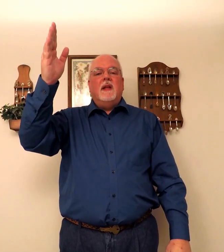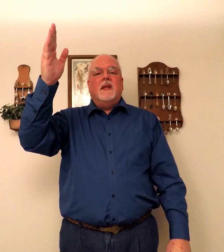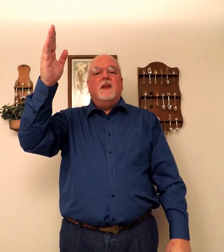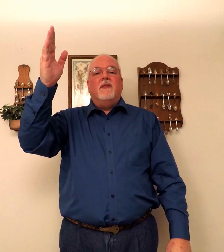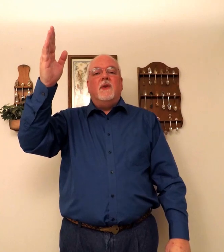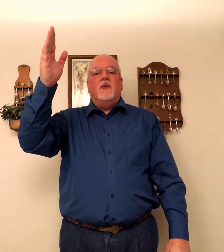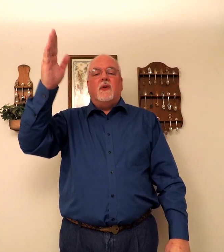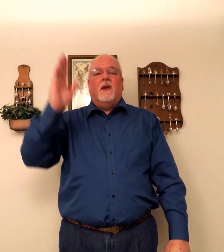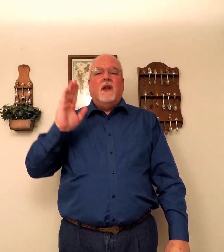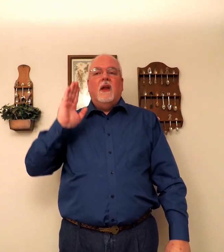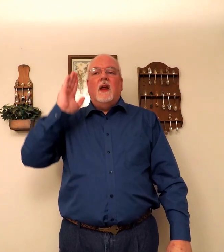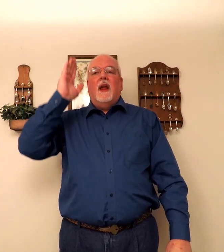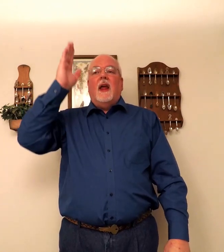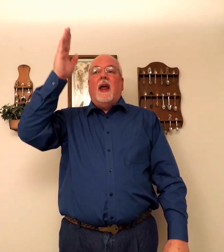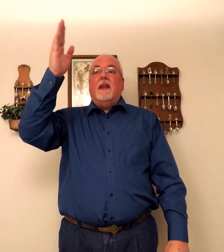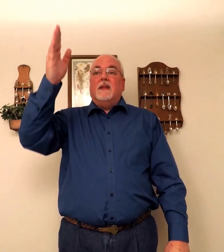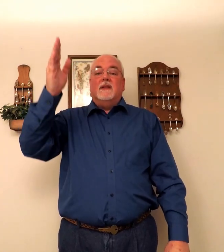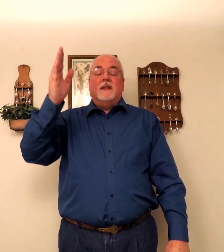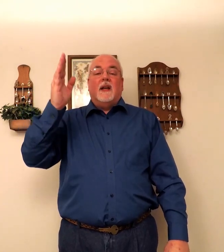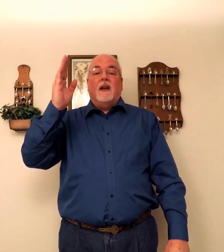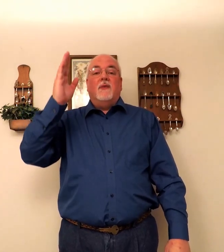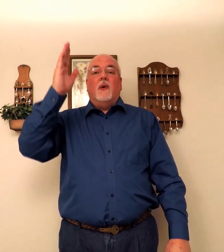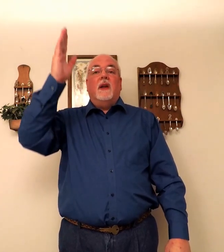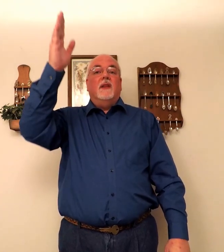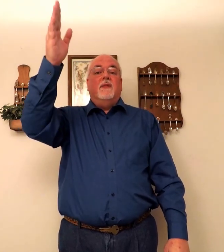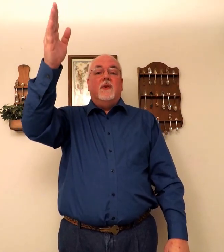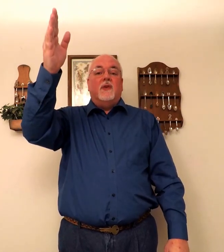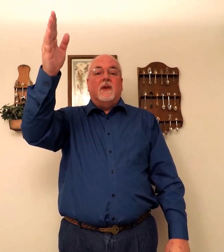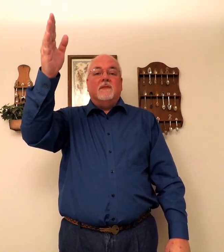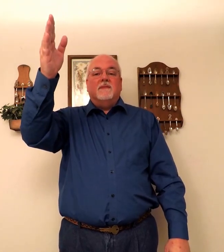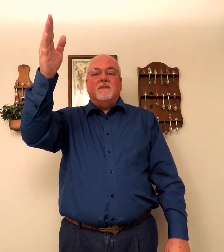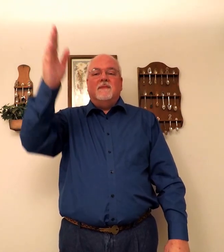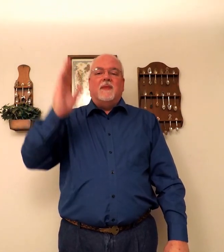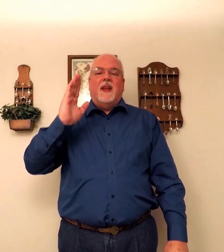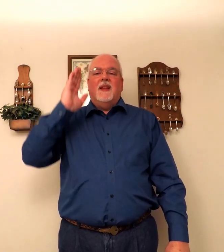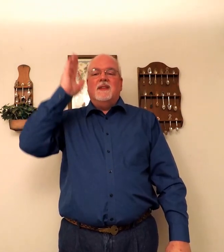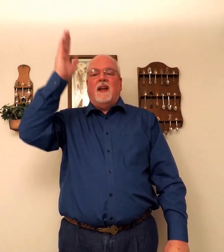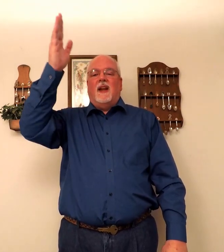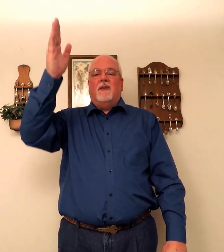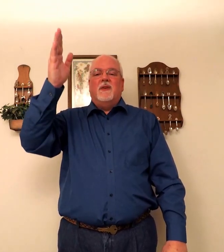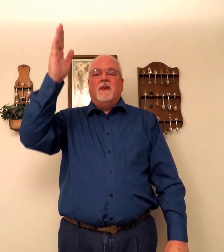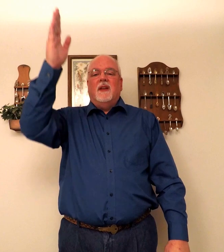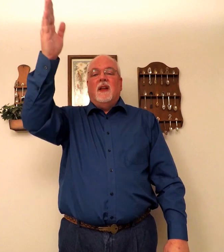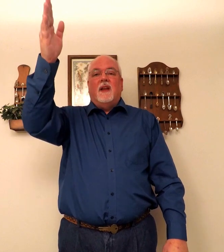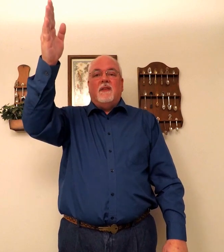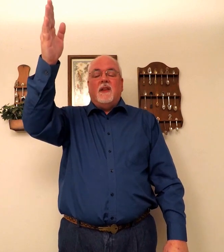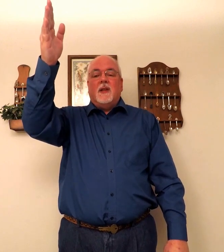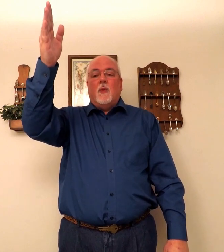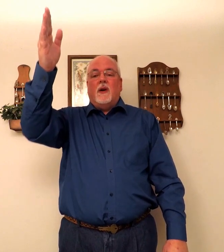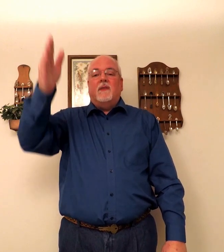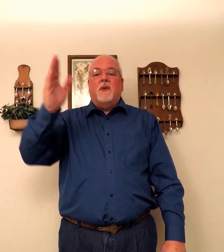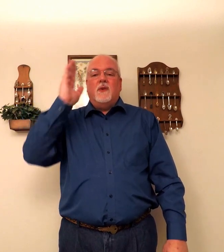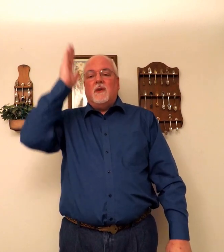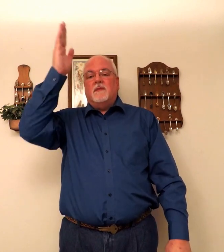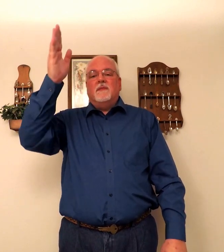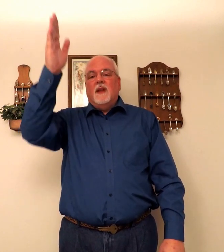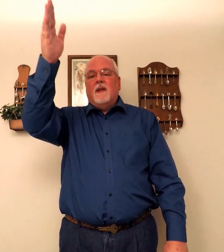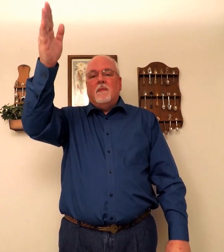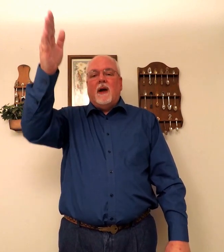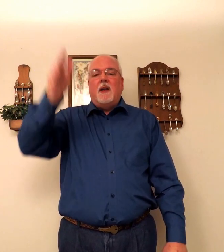means in the future. And this is the signs for in the future. In sign language. Somewhere in the future. By